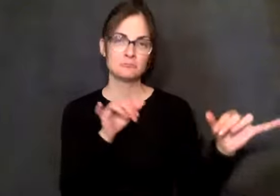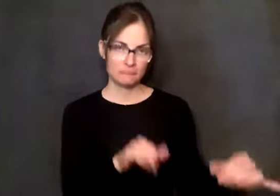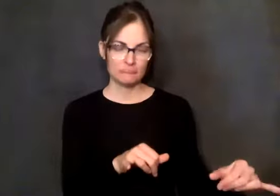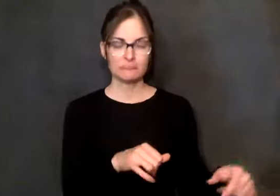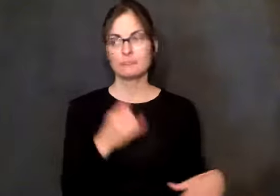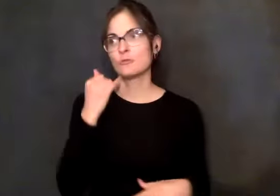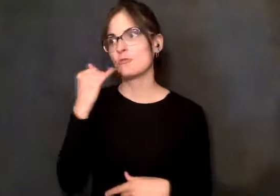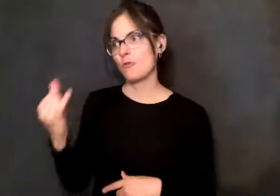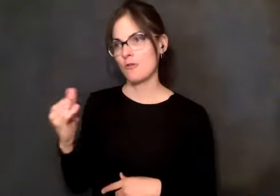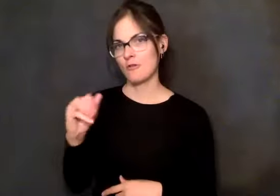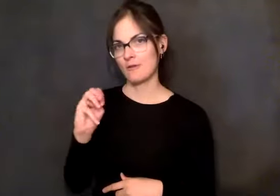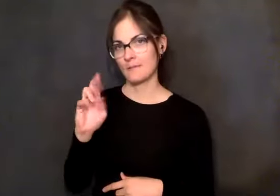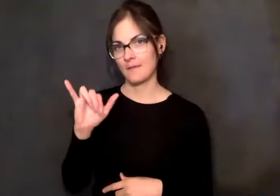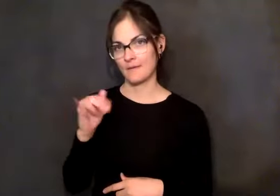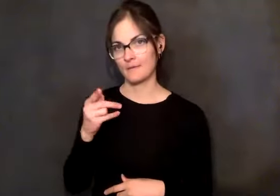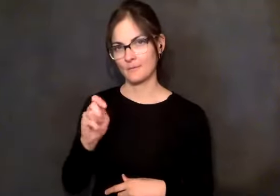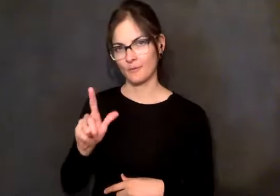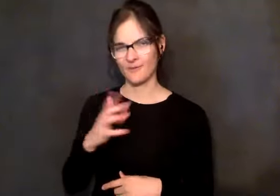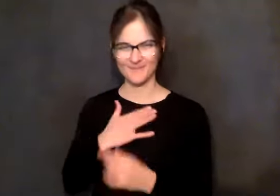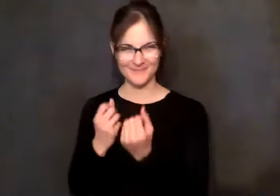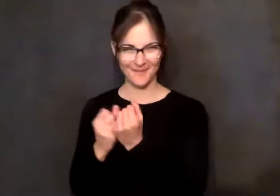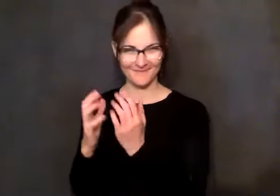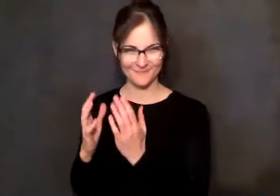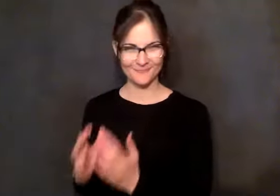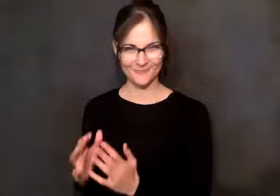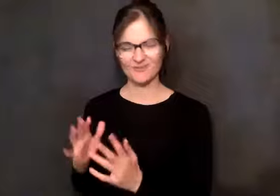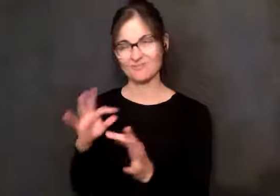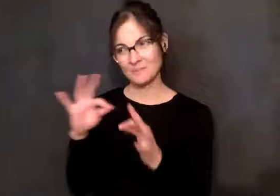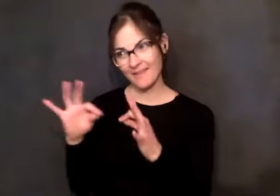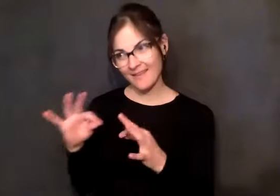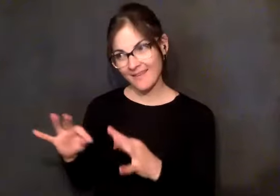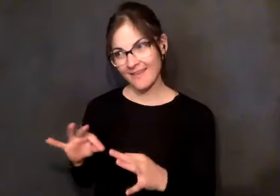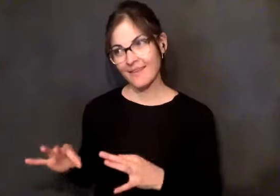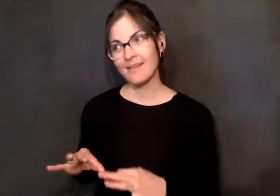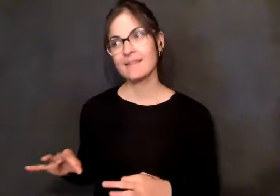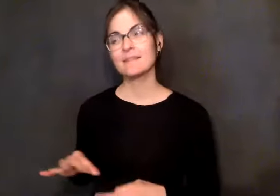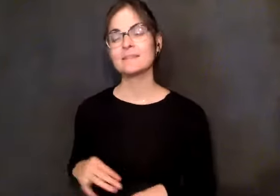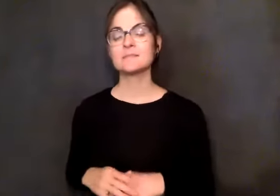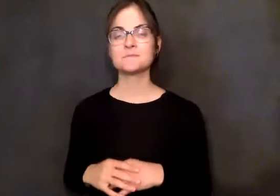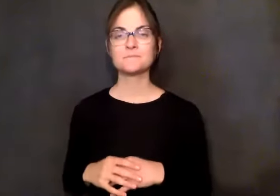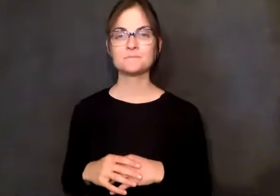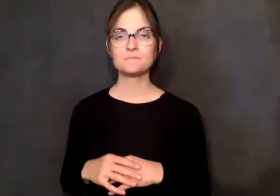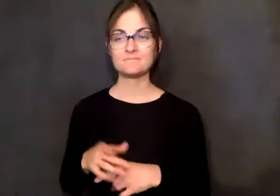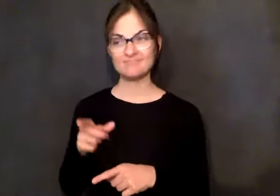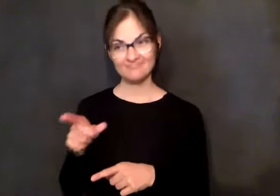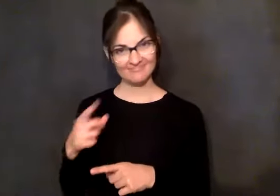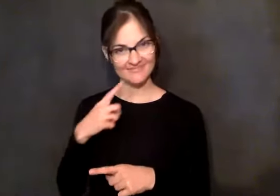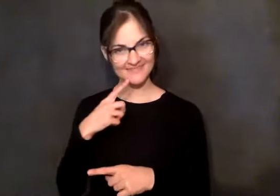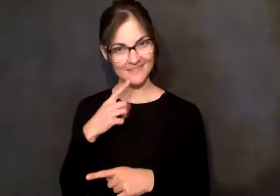call. My first call always is to my sponsor. So I called Mayor Pearl and told her what happened. And then she said this to me. She said, Well,